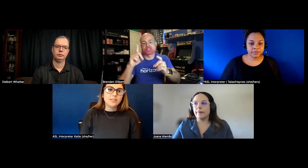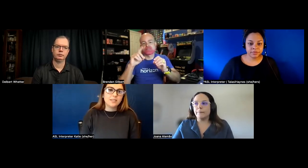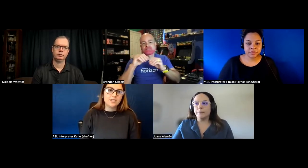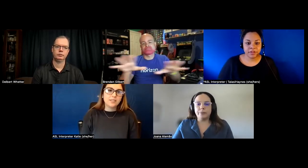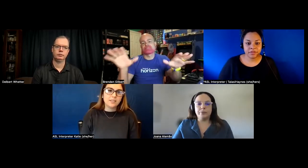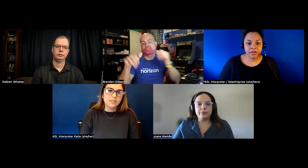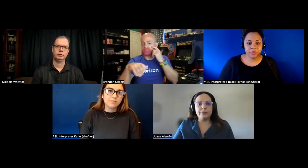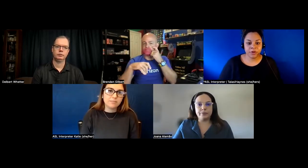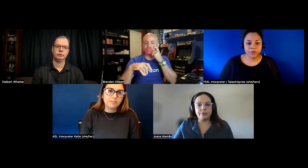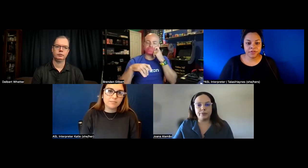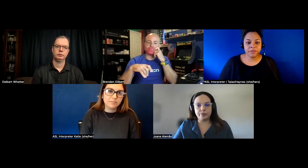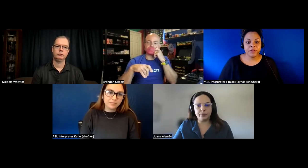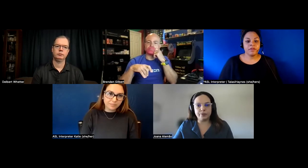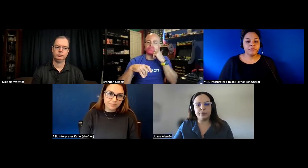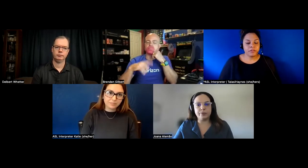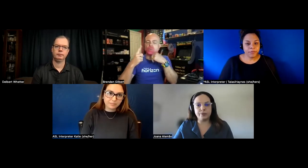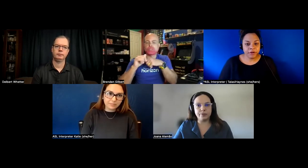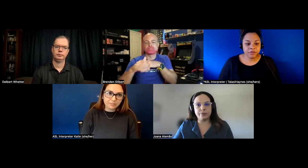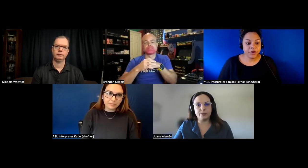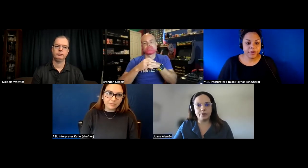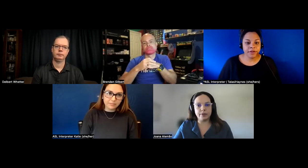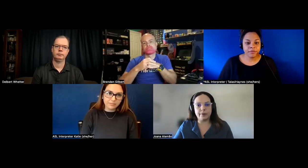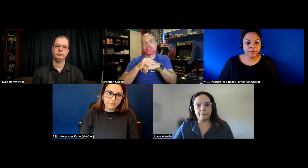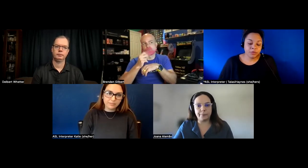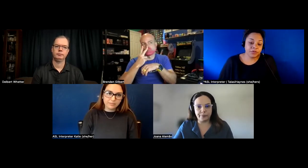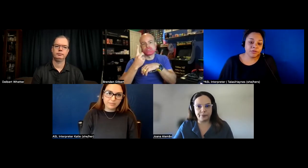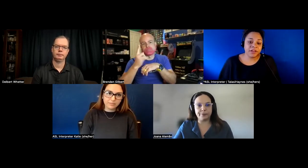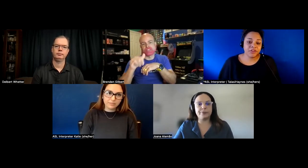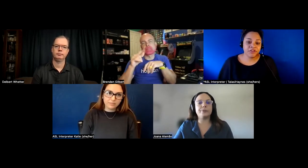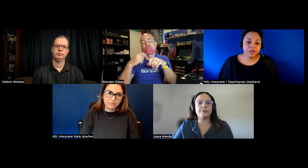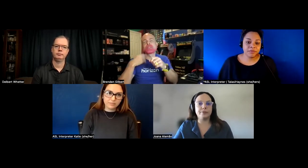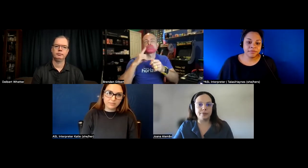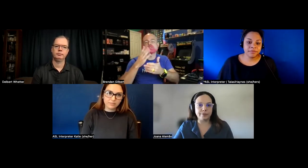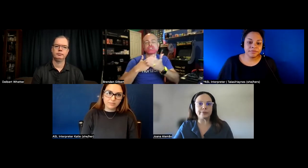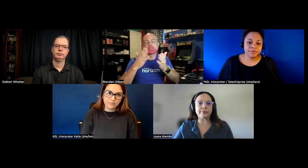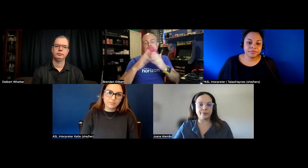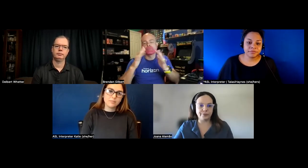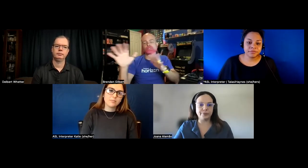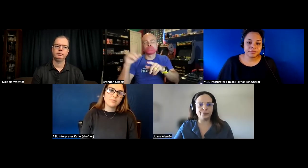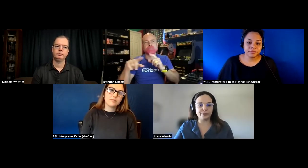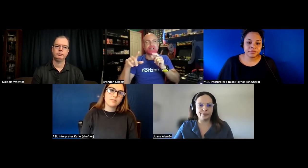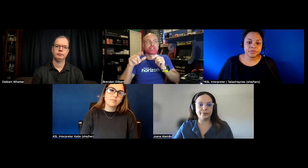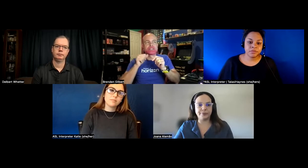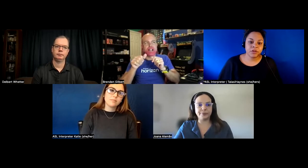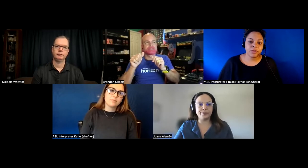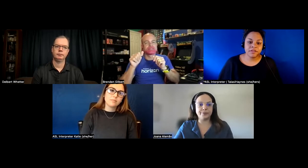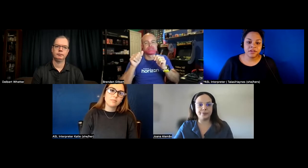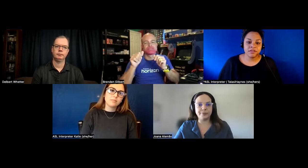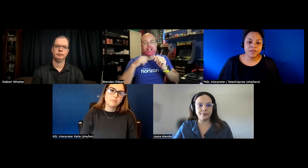it's um we're able to inspire and spread by with using education you know i see it in some